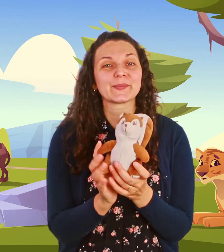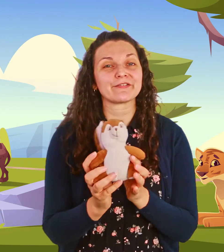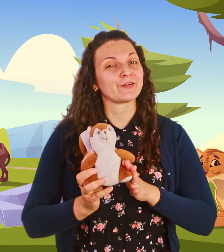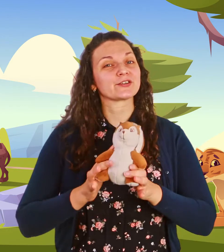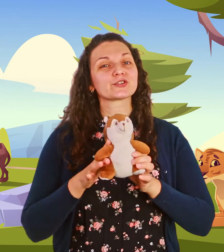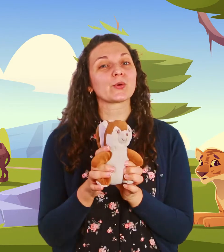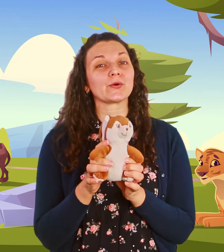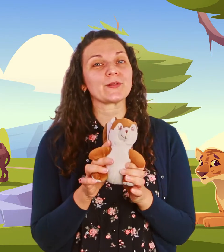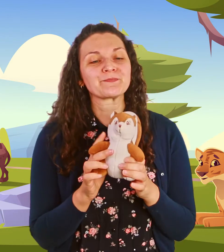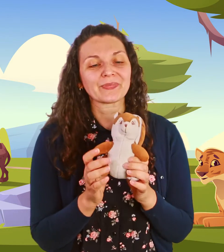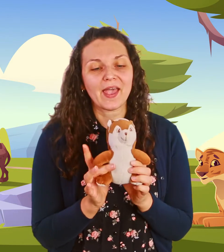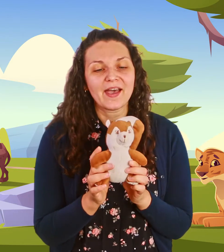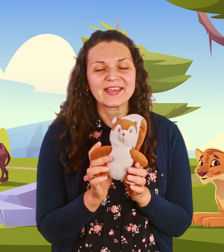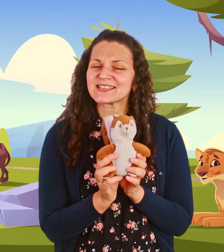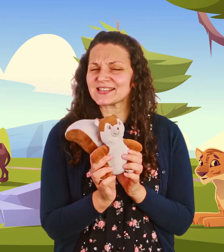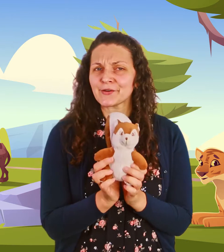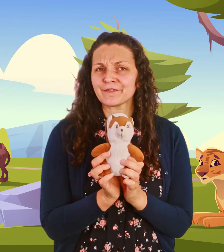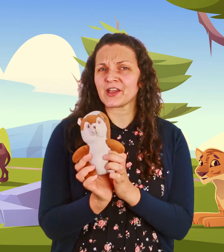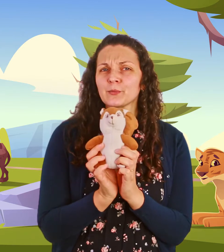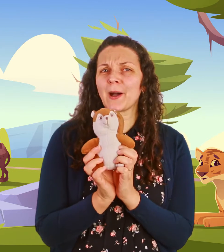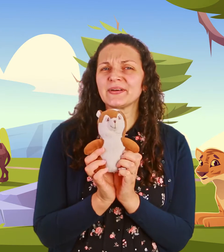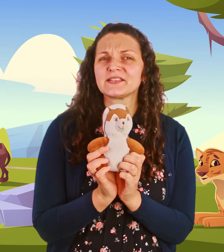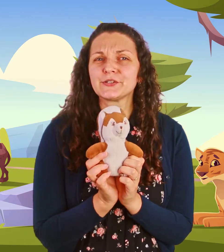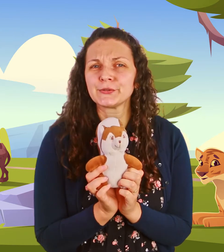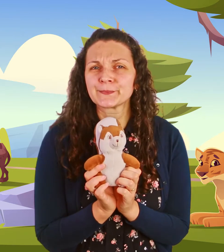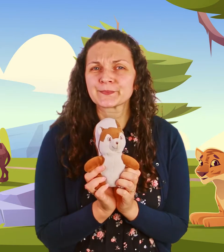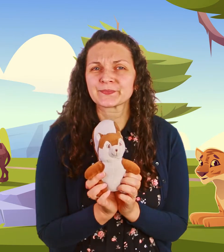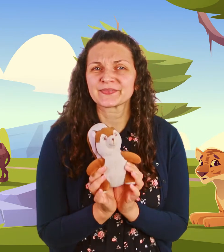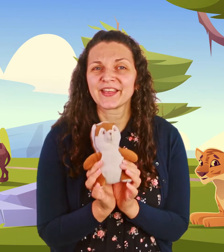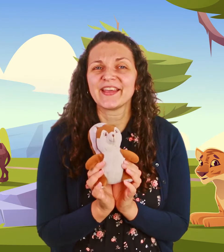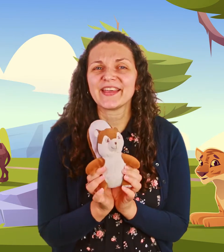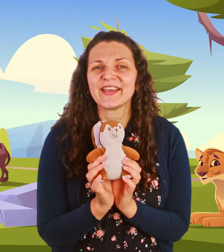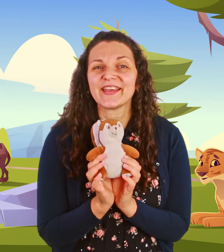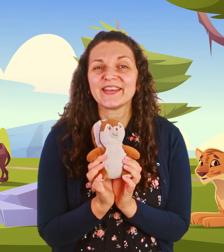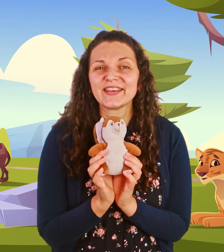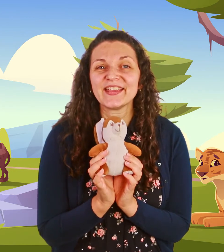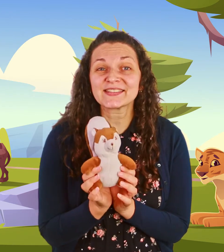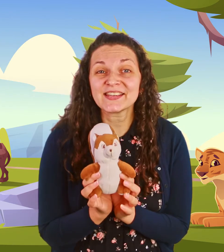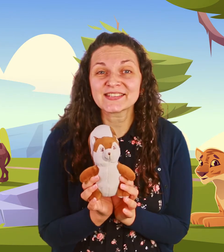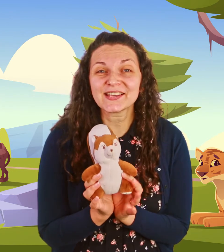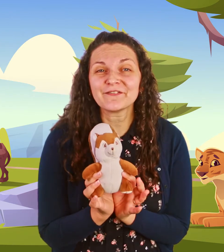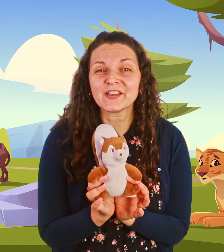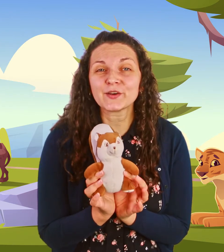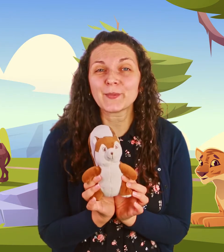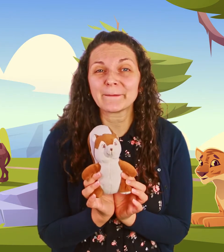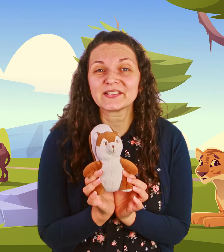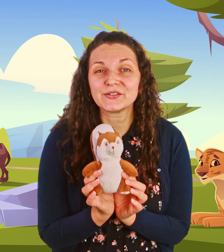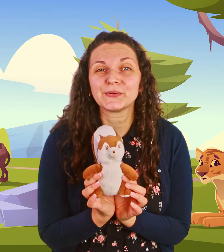my friend the squirrel is this a finger puppet too is this a finger puppet too